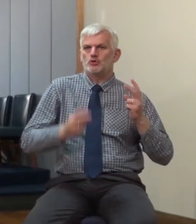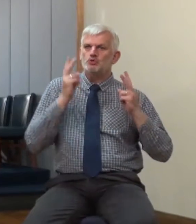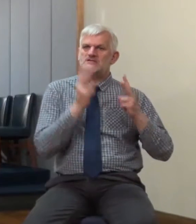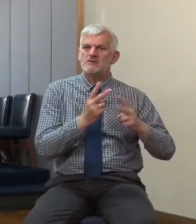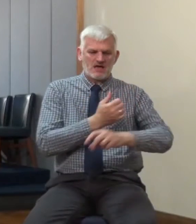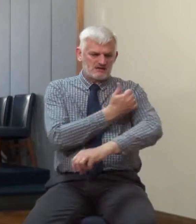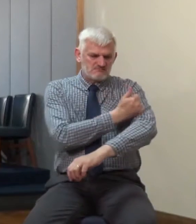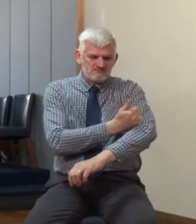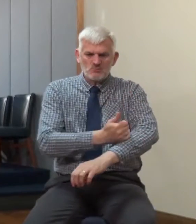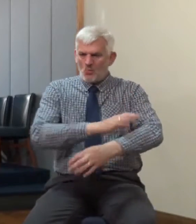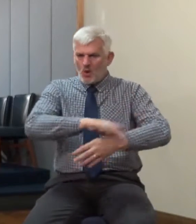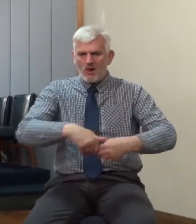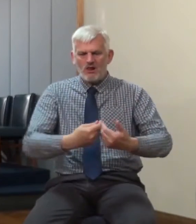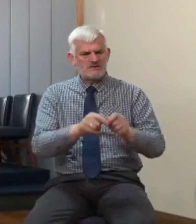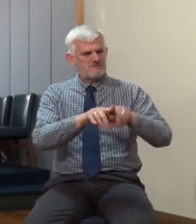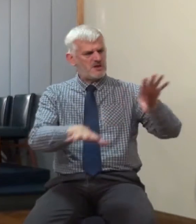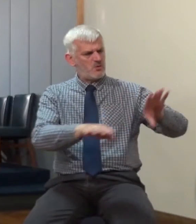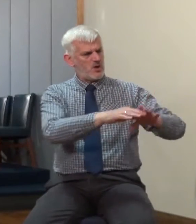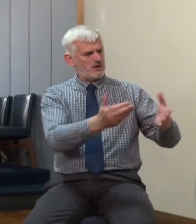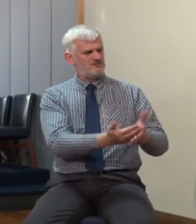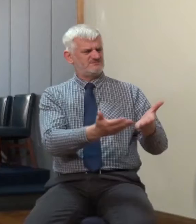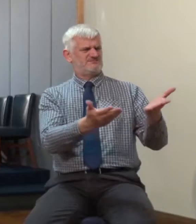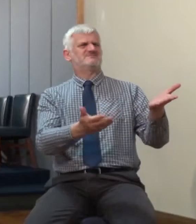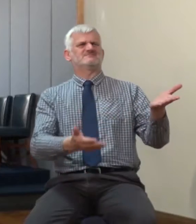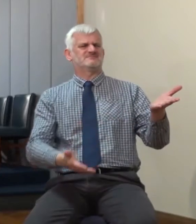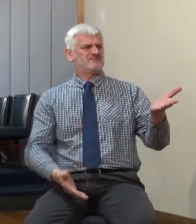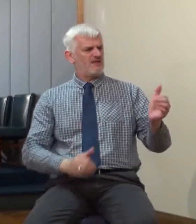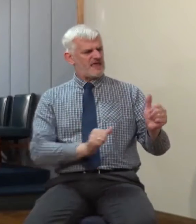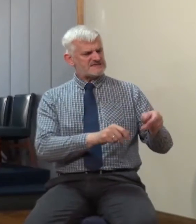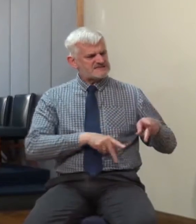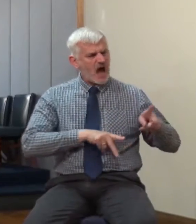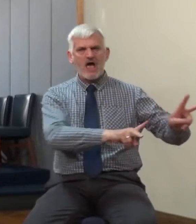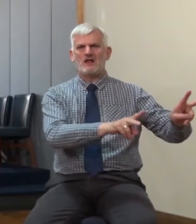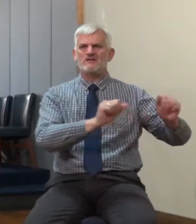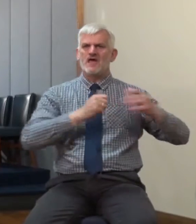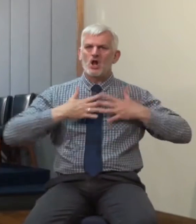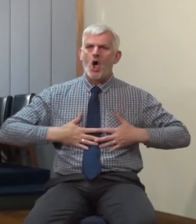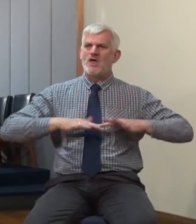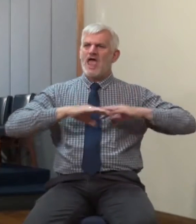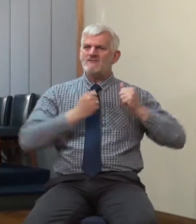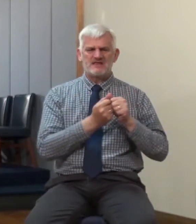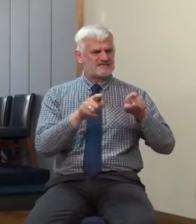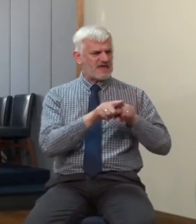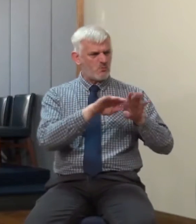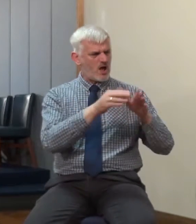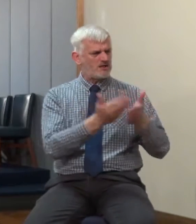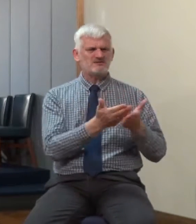all those unconverted people and adopting their methods and their stunts and everything and to eat and